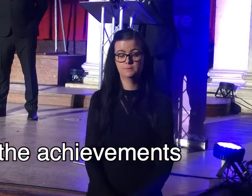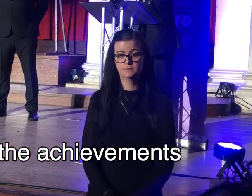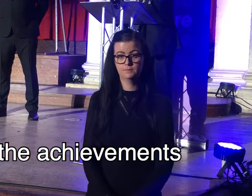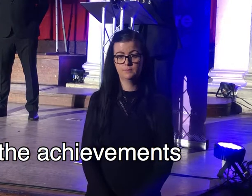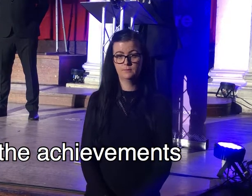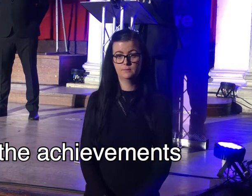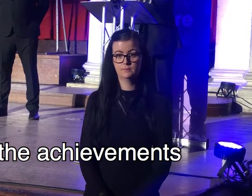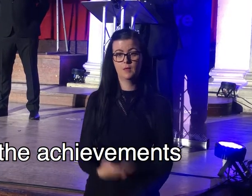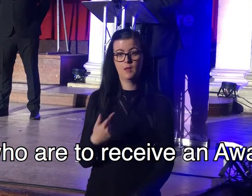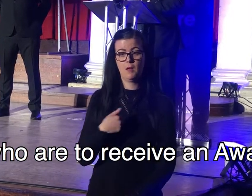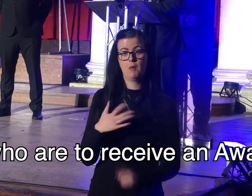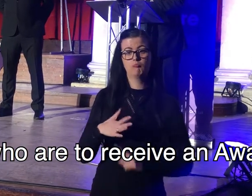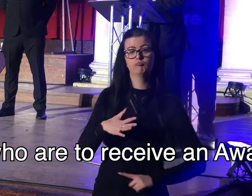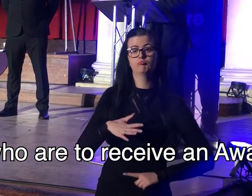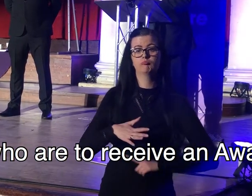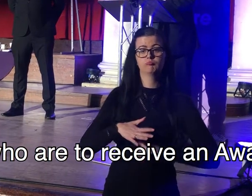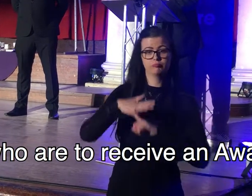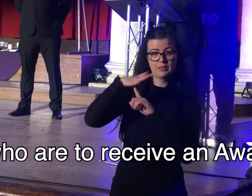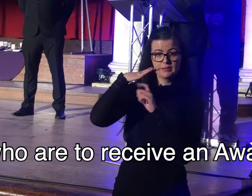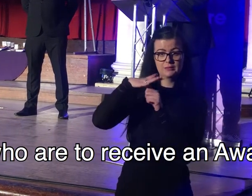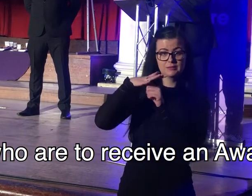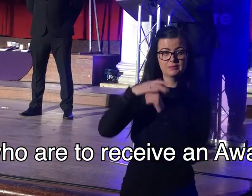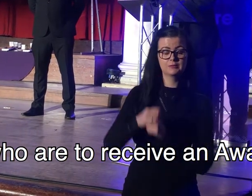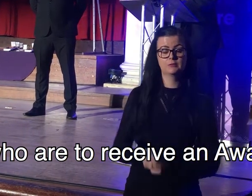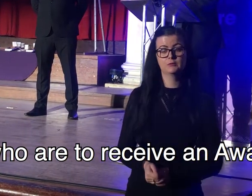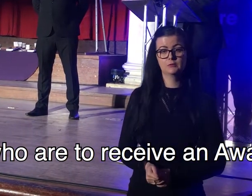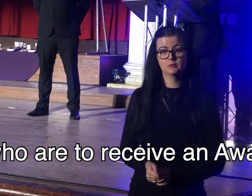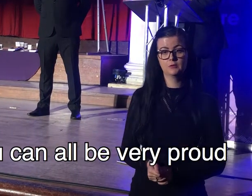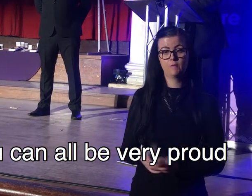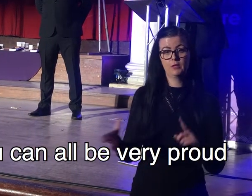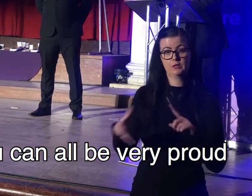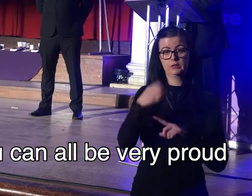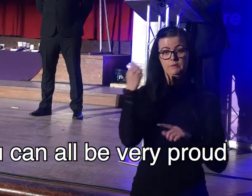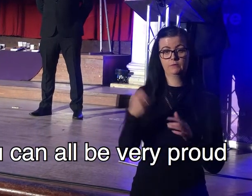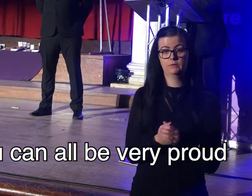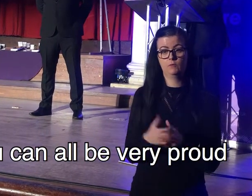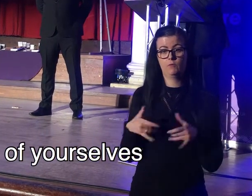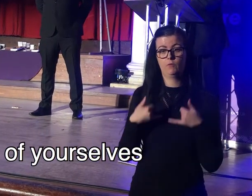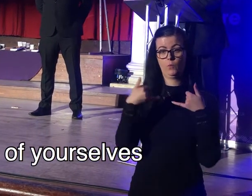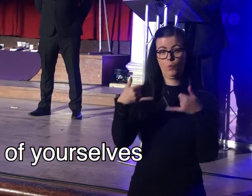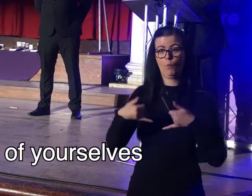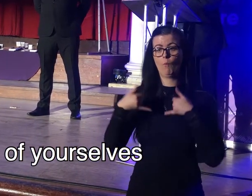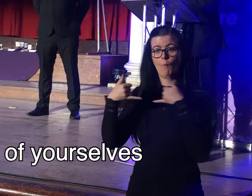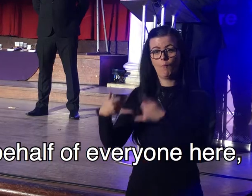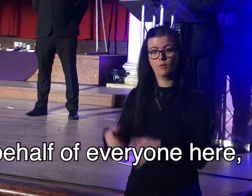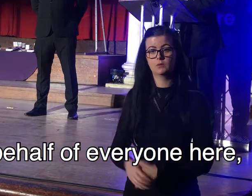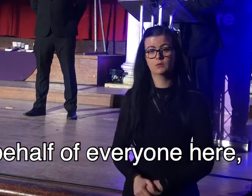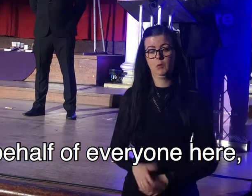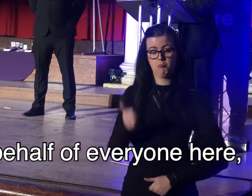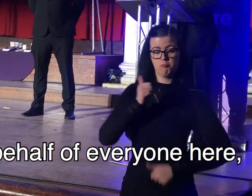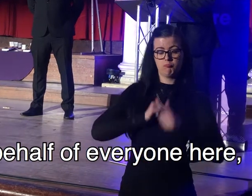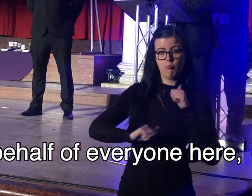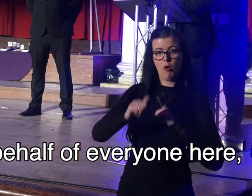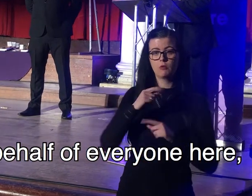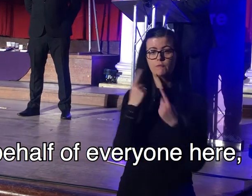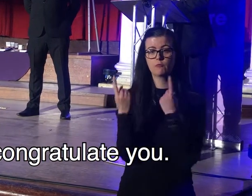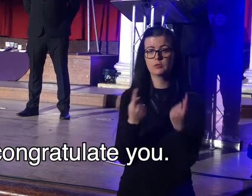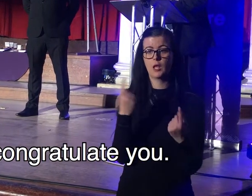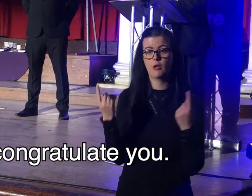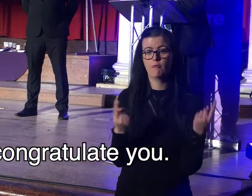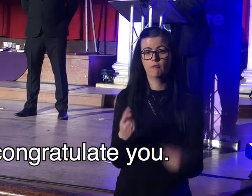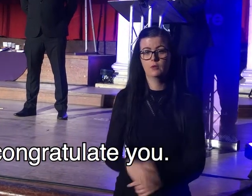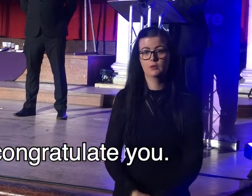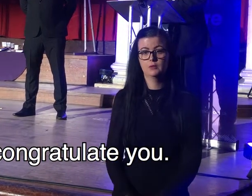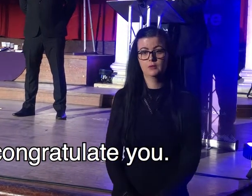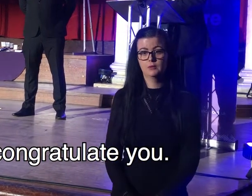impressed by the achievements of all those who are to receive an award and you can all be very proud of yourselves and on behalf of everyone here,